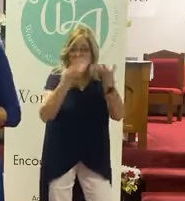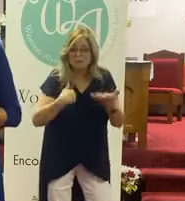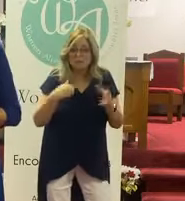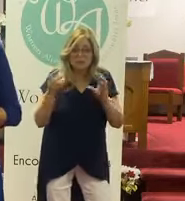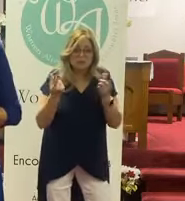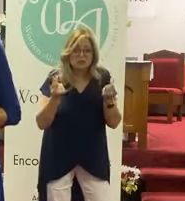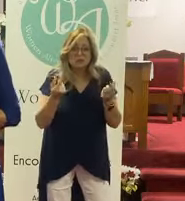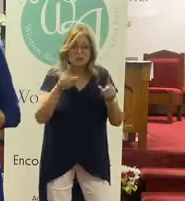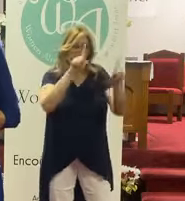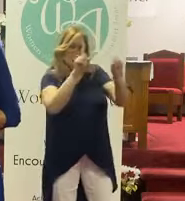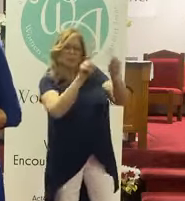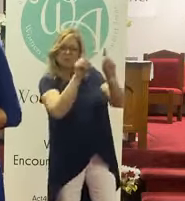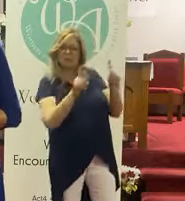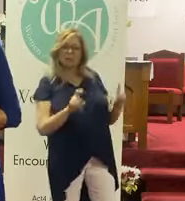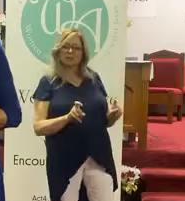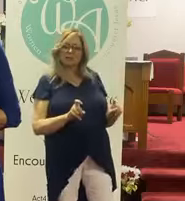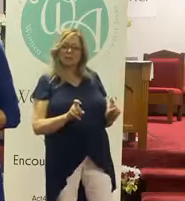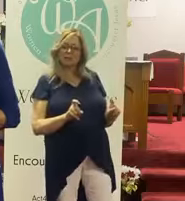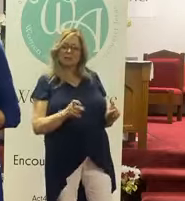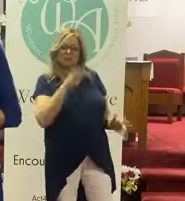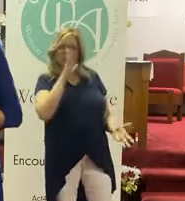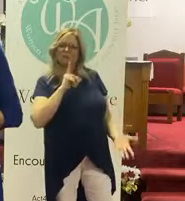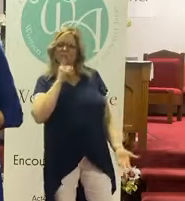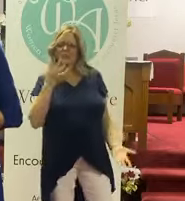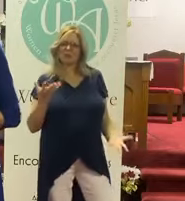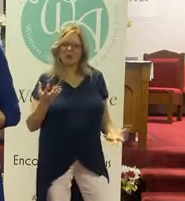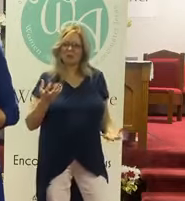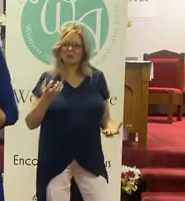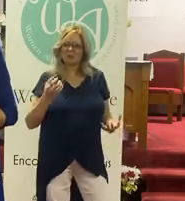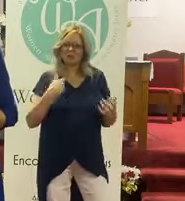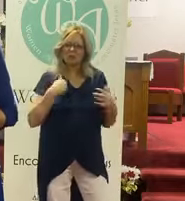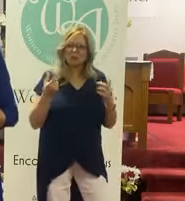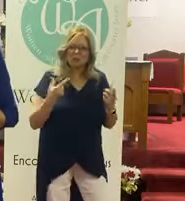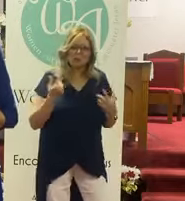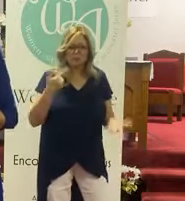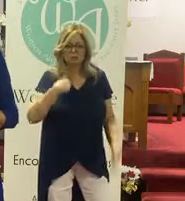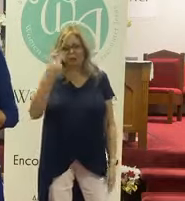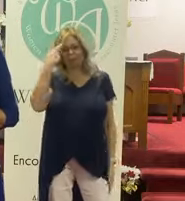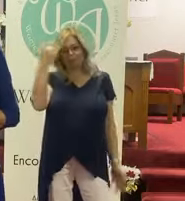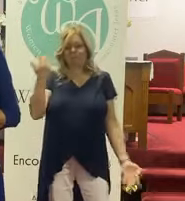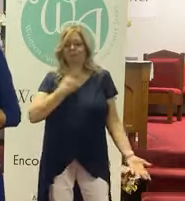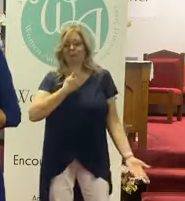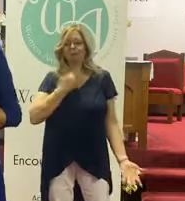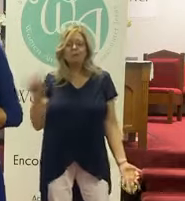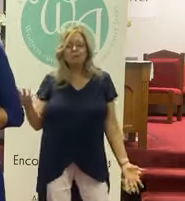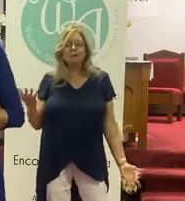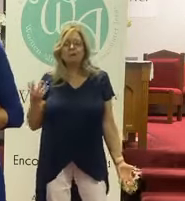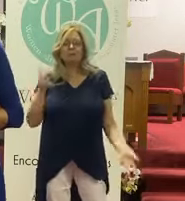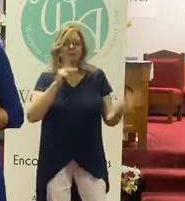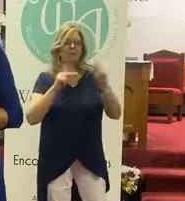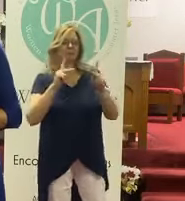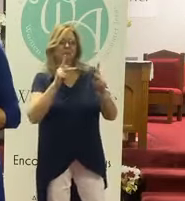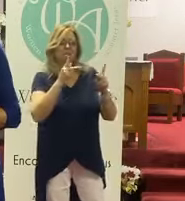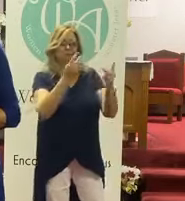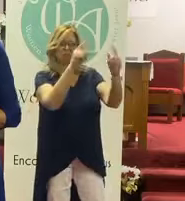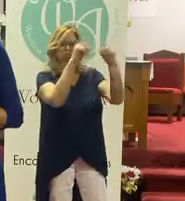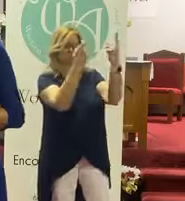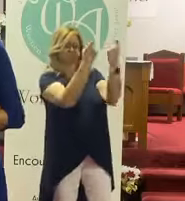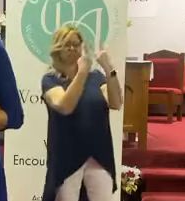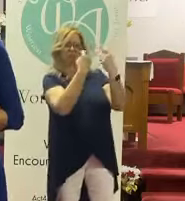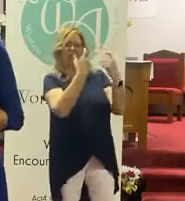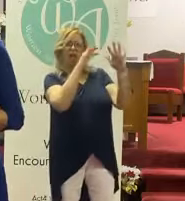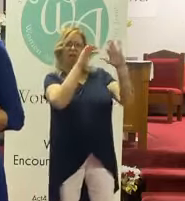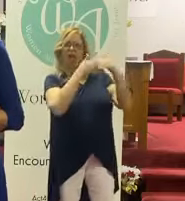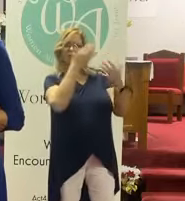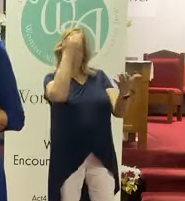So many times we question, God, is this really what you're saying? Or am I just thinking? I know people ask me that all the time. How do I